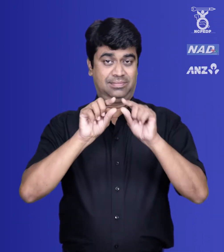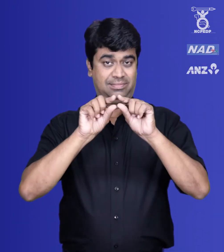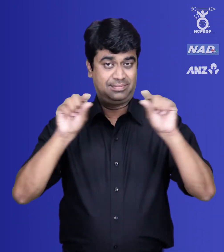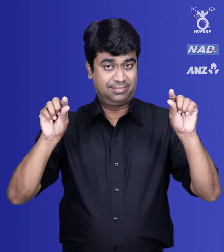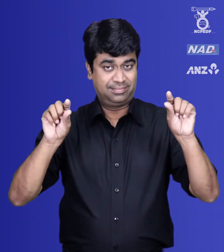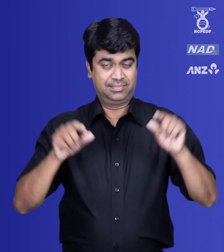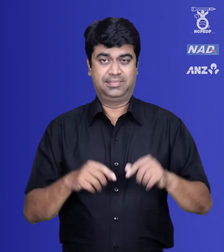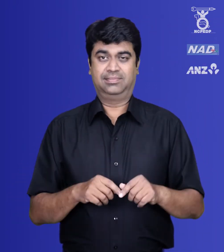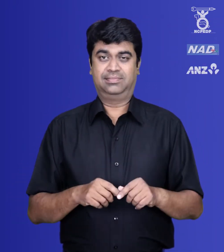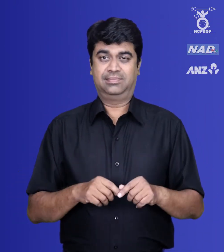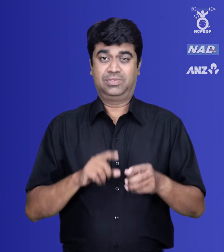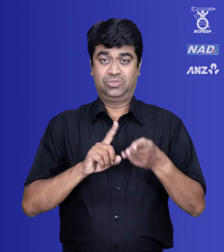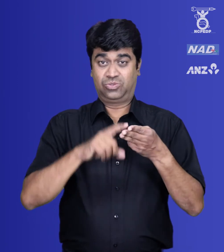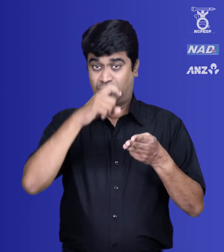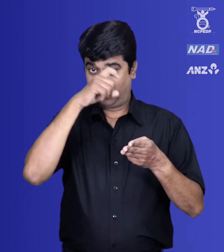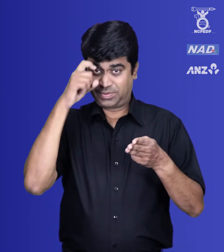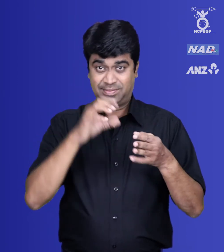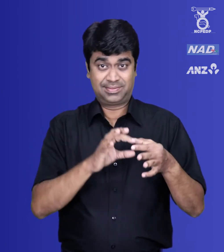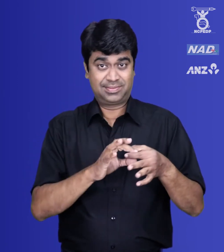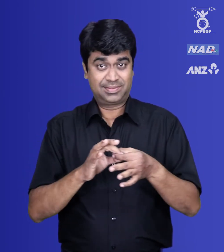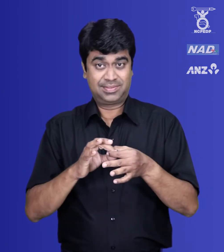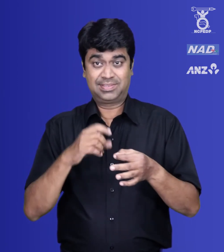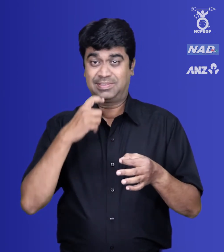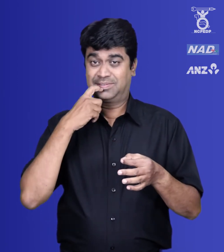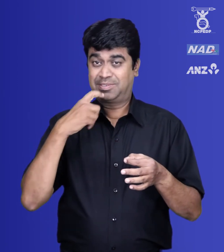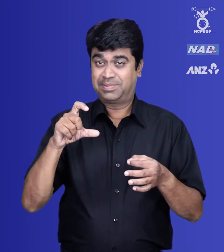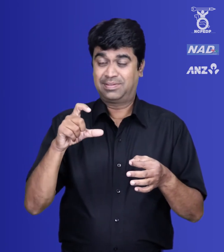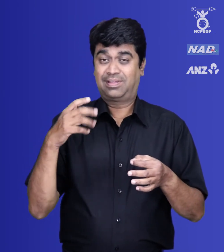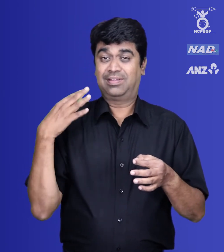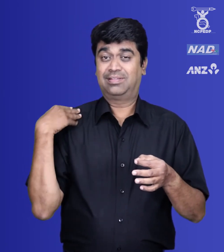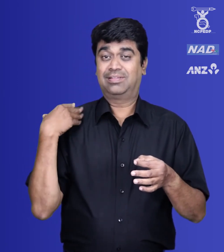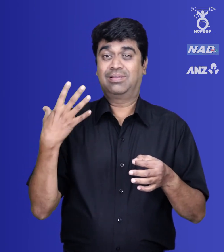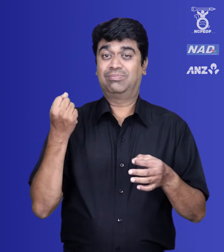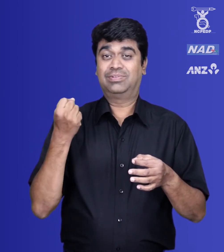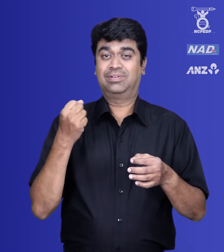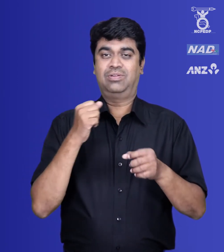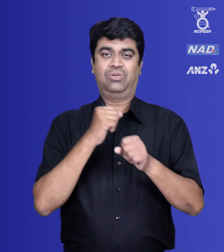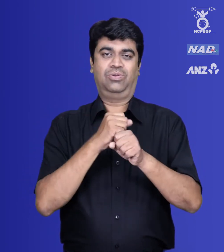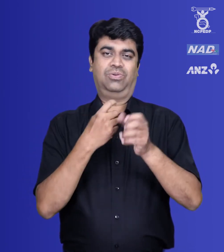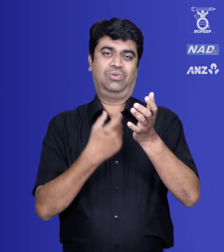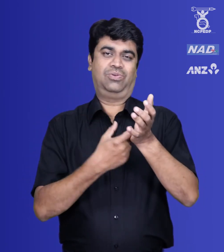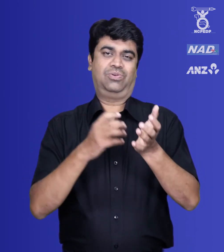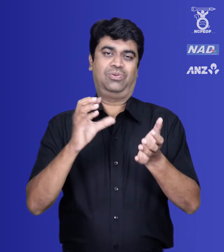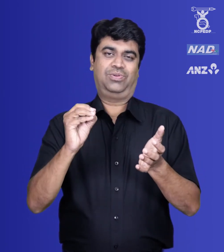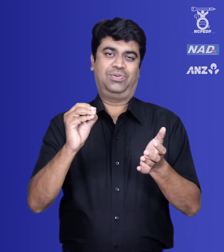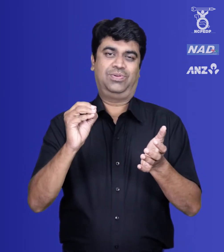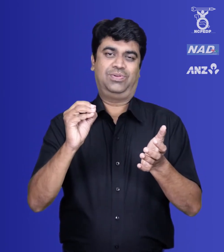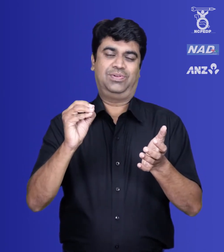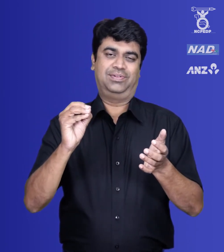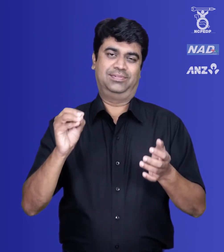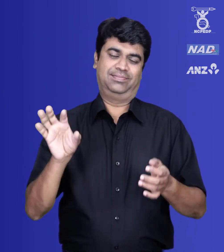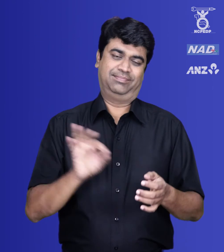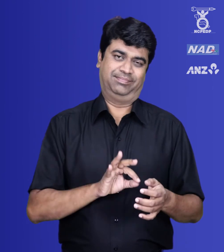23 – Every